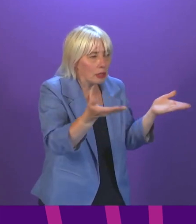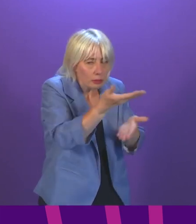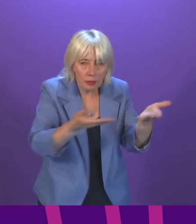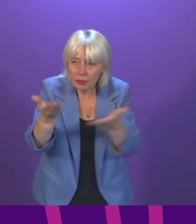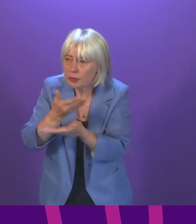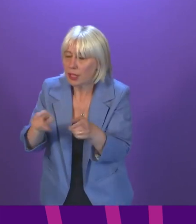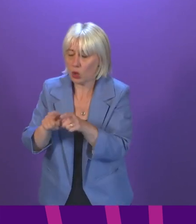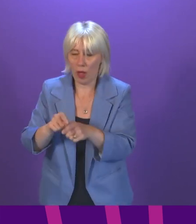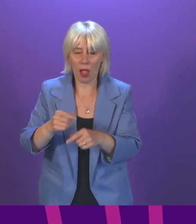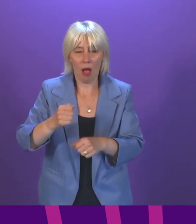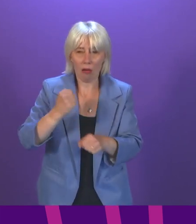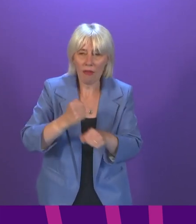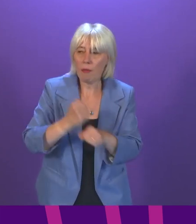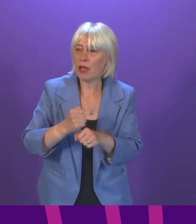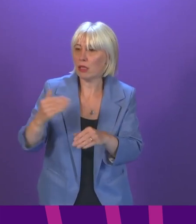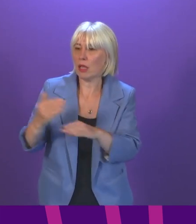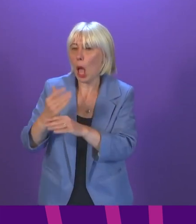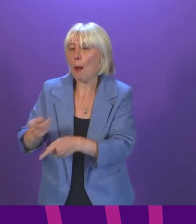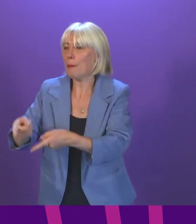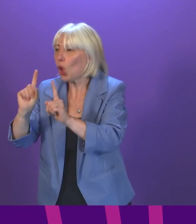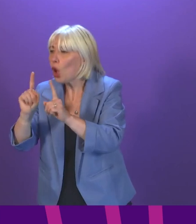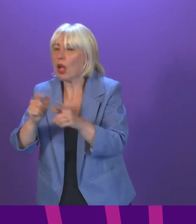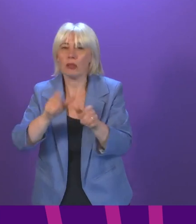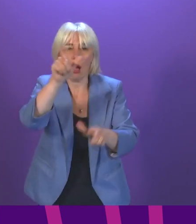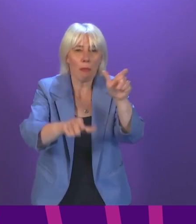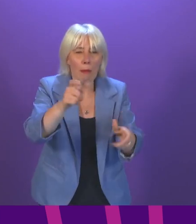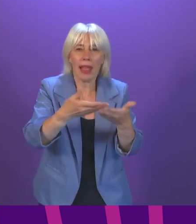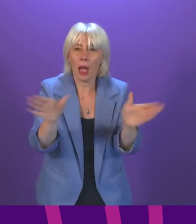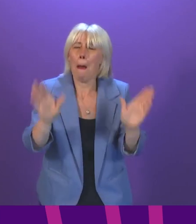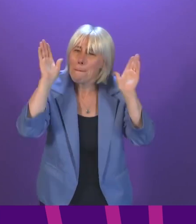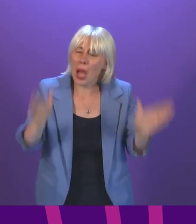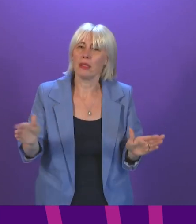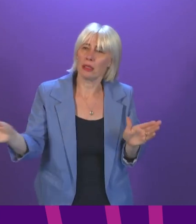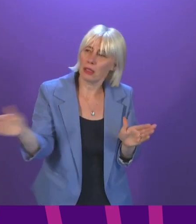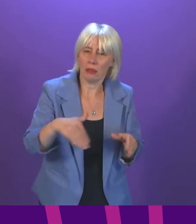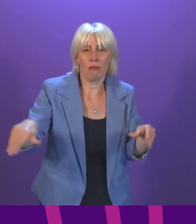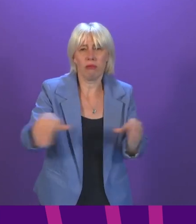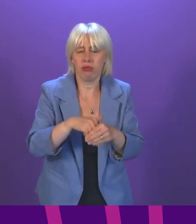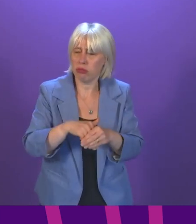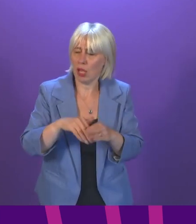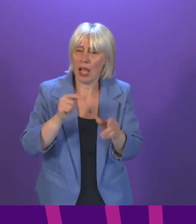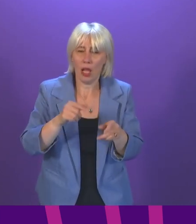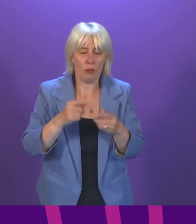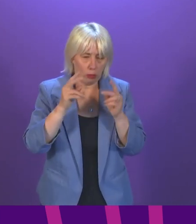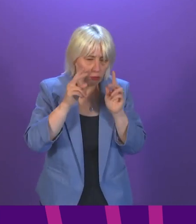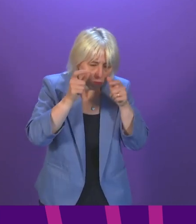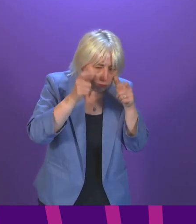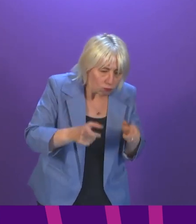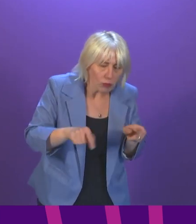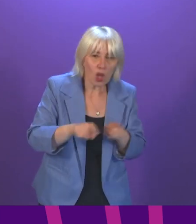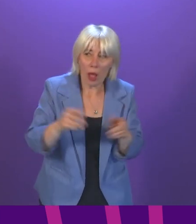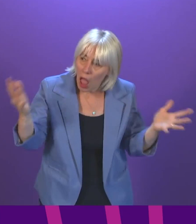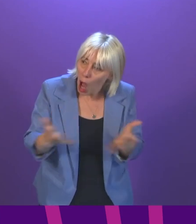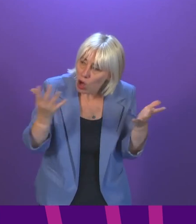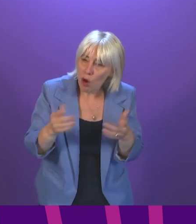us, government employers and the wider public, must play our full part in observing and encouraging maximum compliance